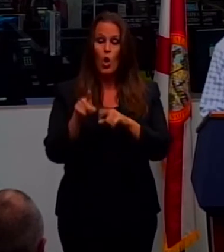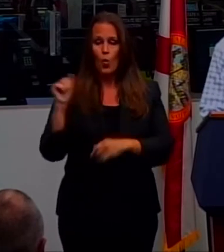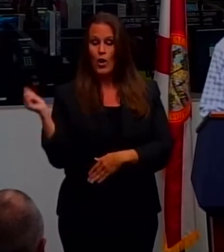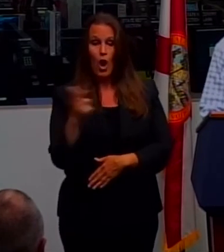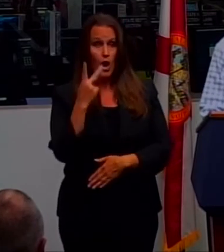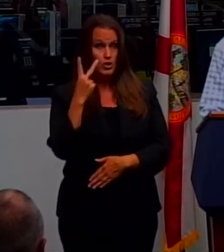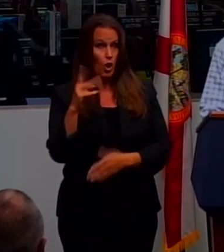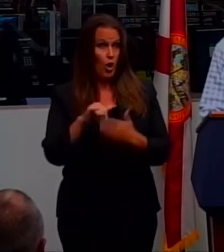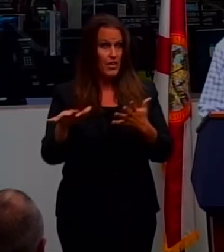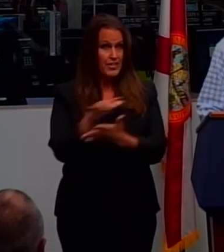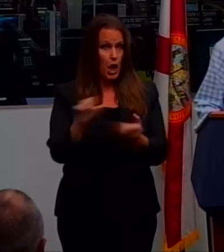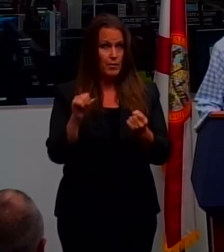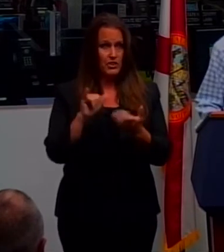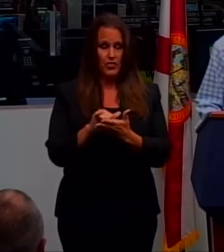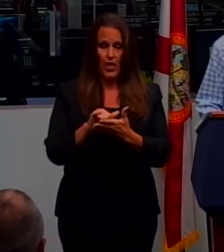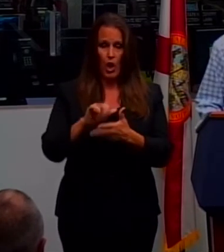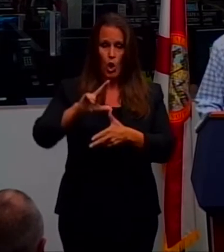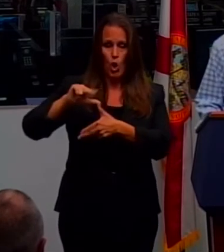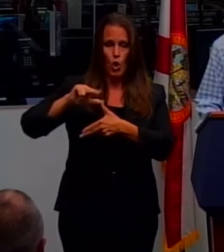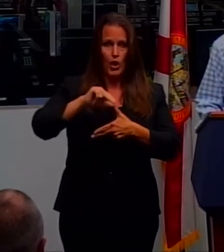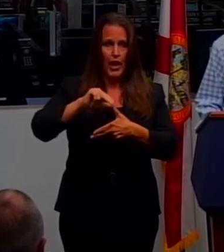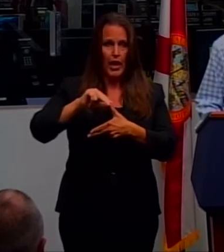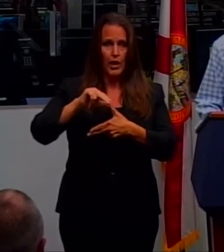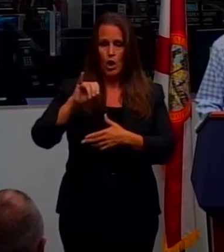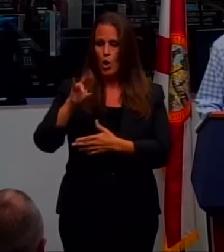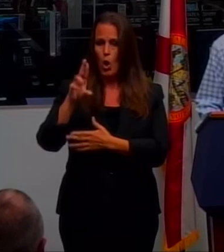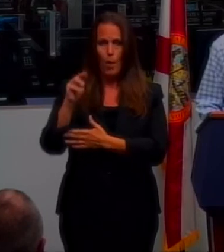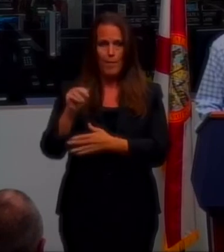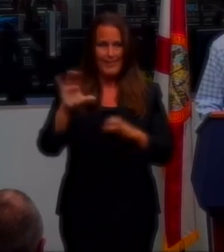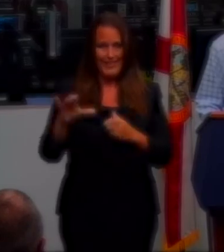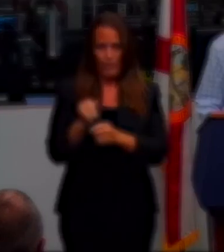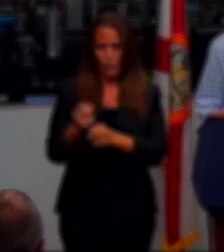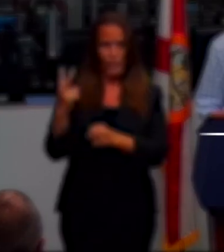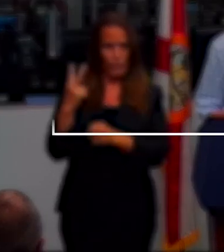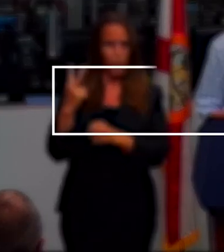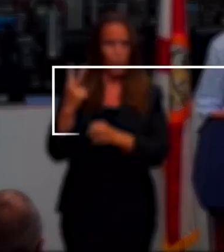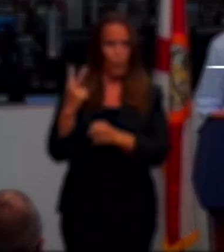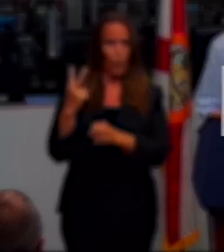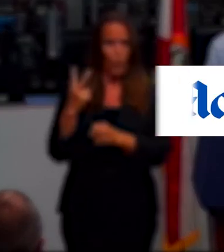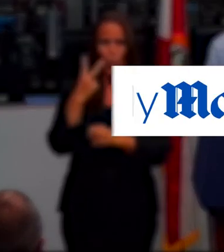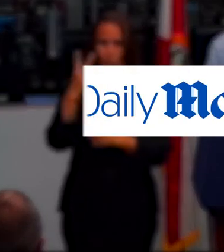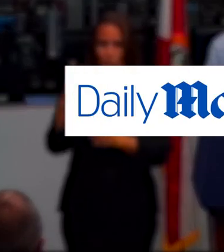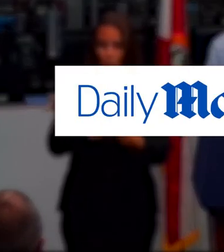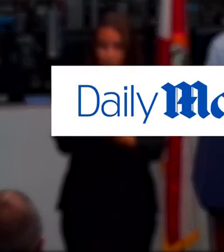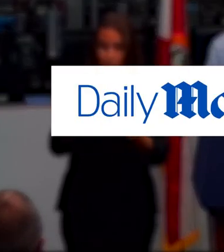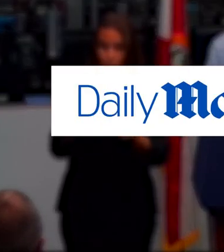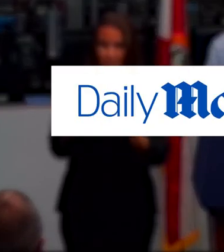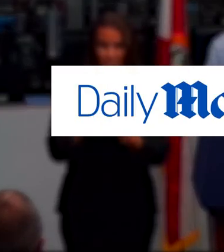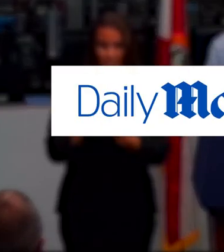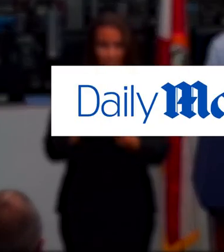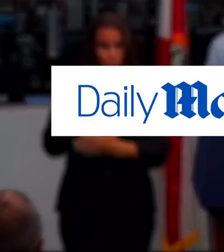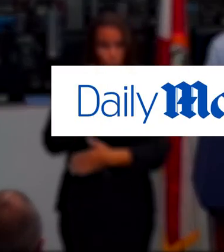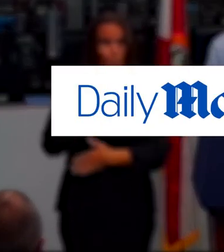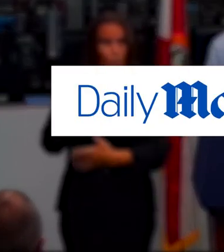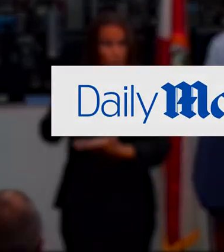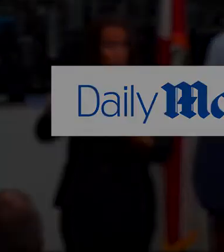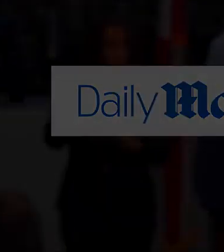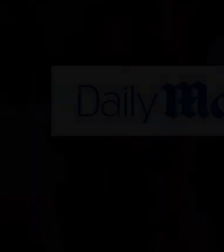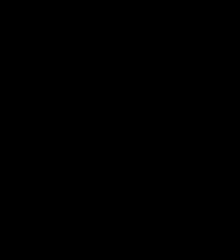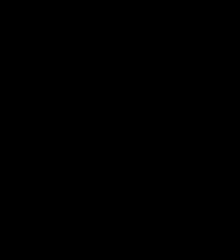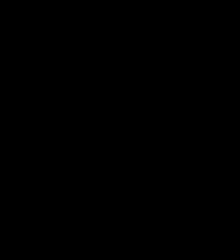damage that Hurricane Irmi did to the neighborhoods in its path just two years ago, and Tropical Storm Michael was forecast to have similar impacts.